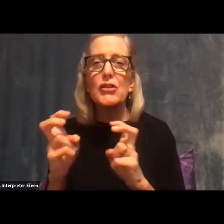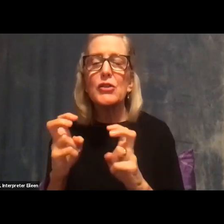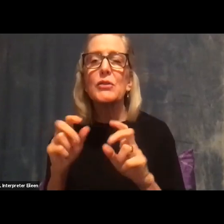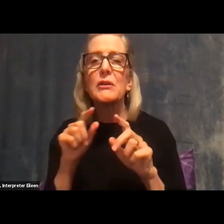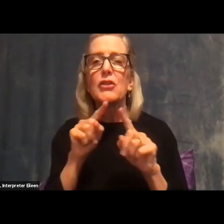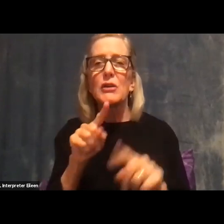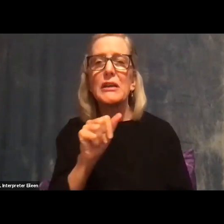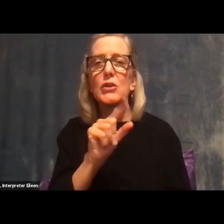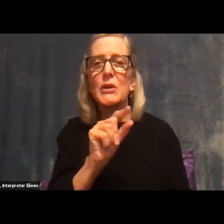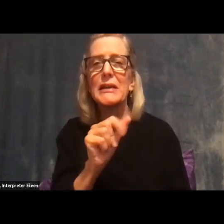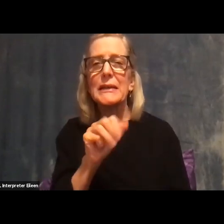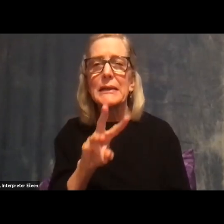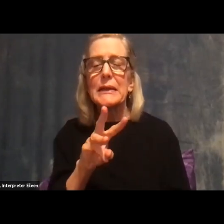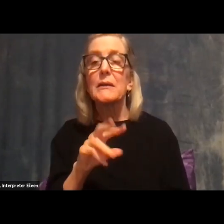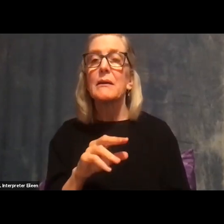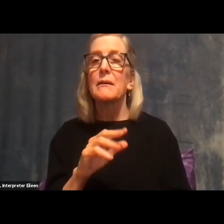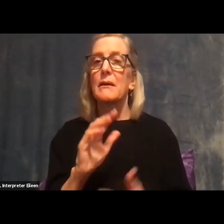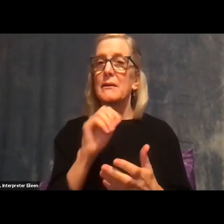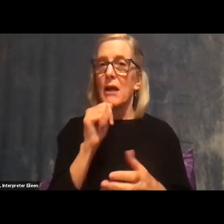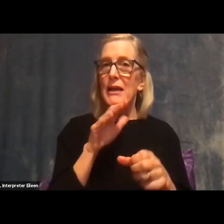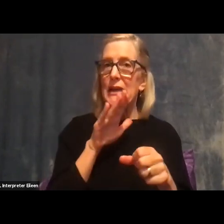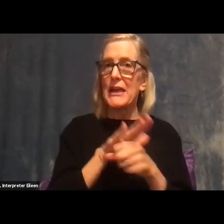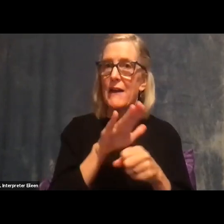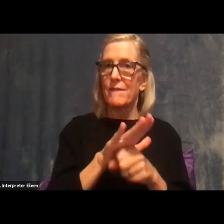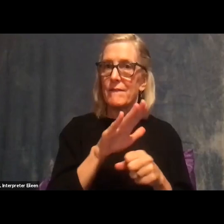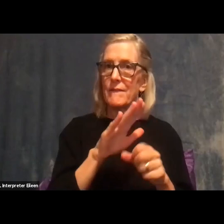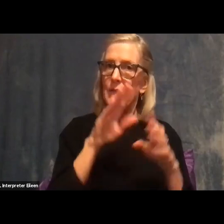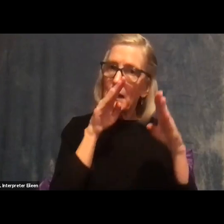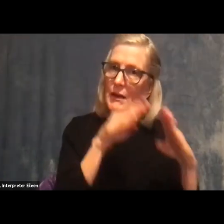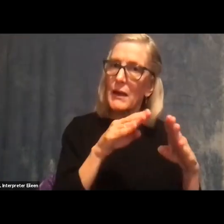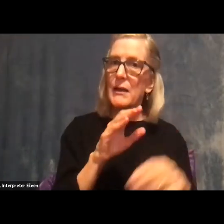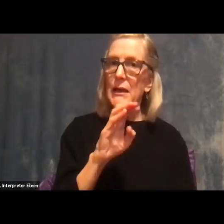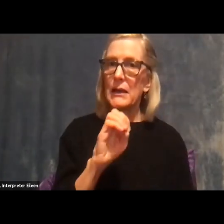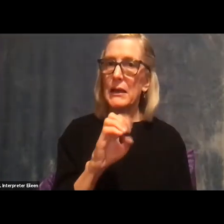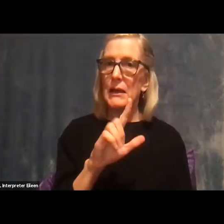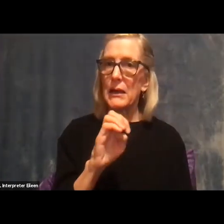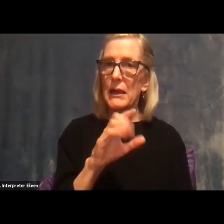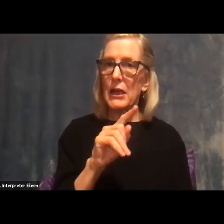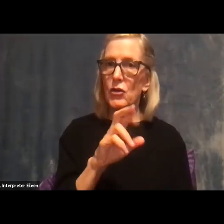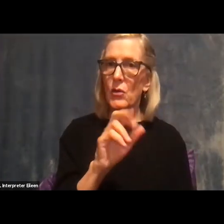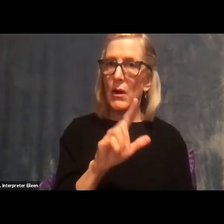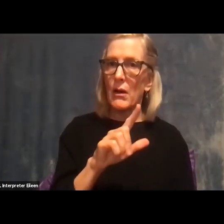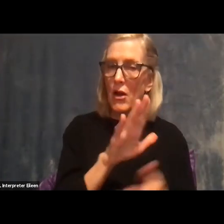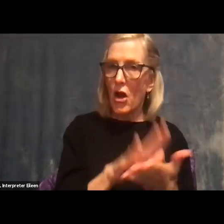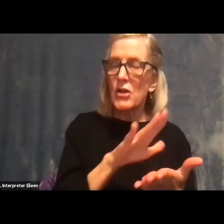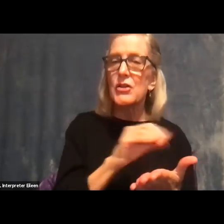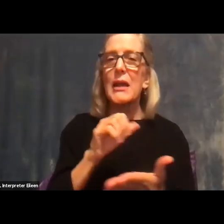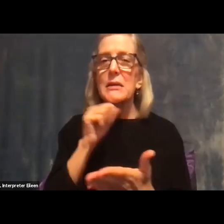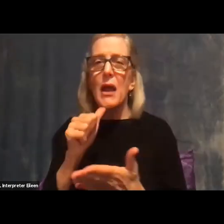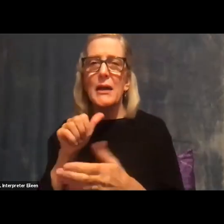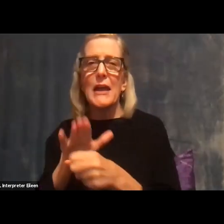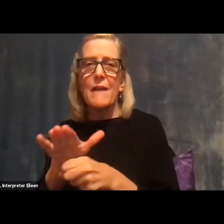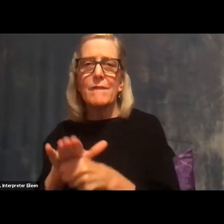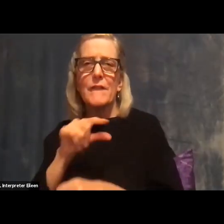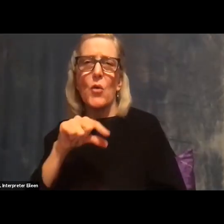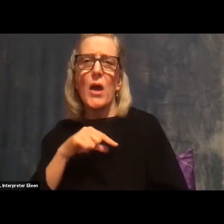emphasis on the electoral college and not enough high quality state polls. So first, most state polls were not as